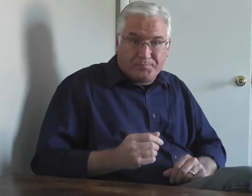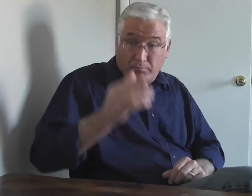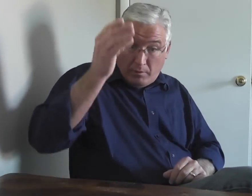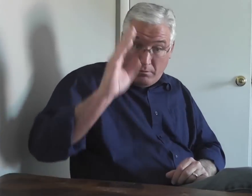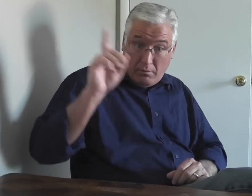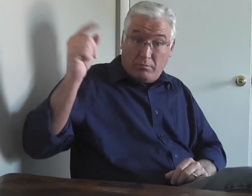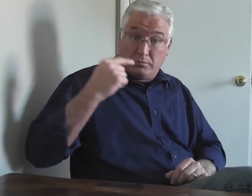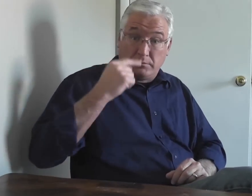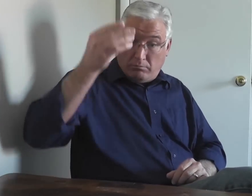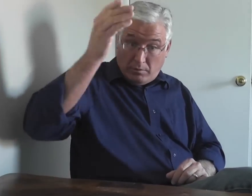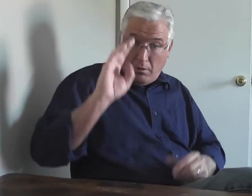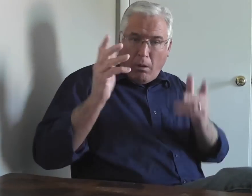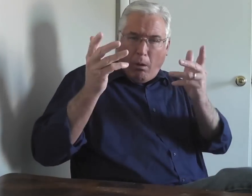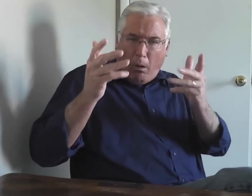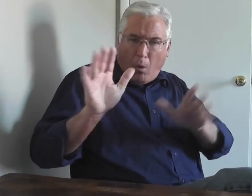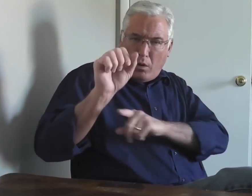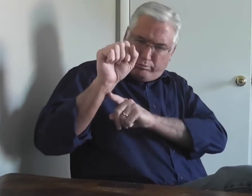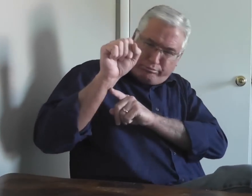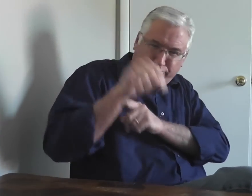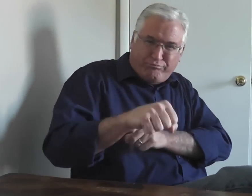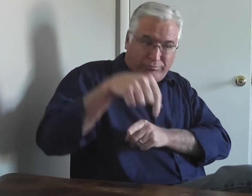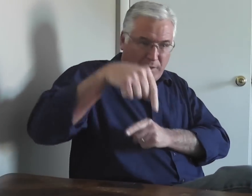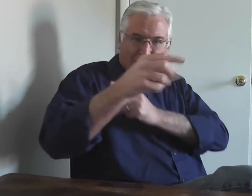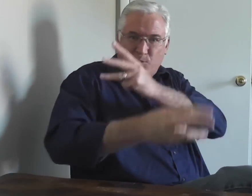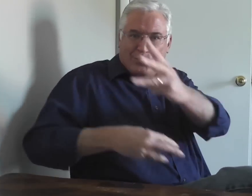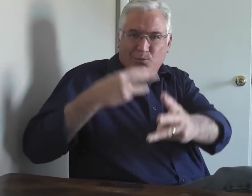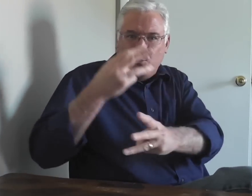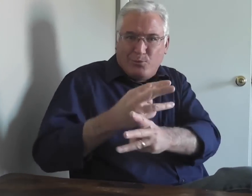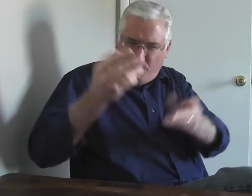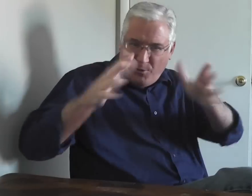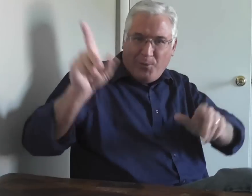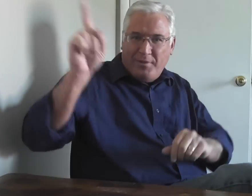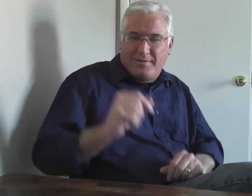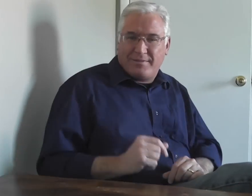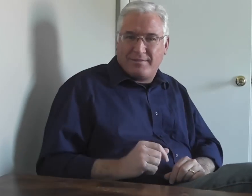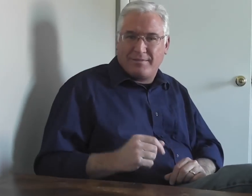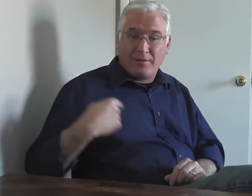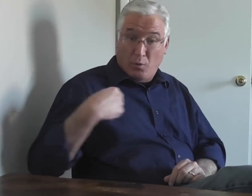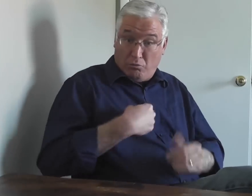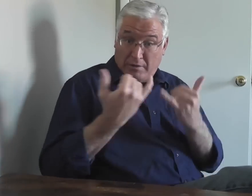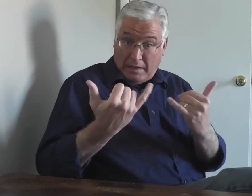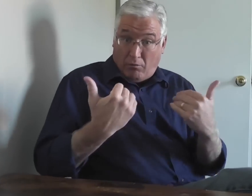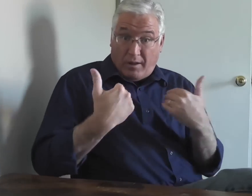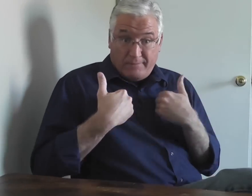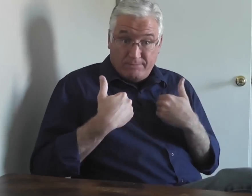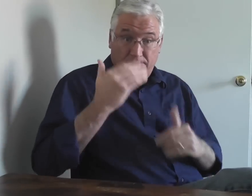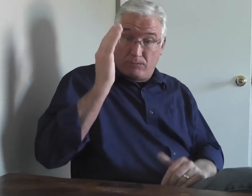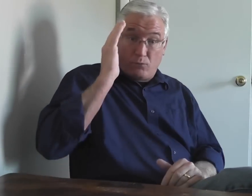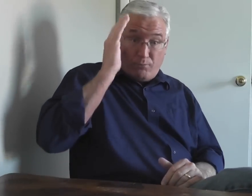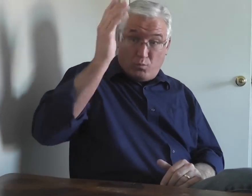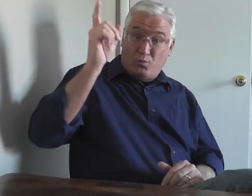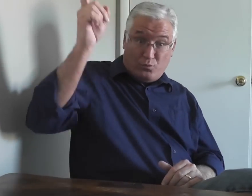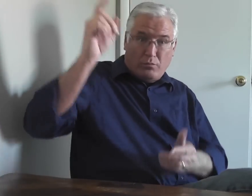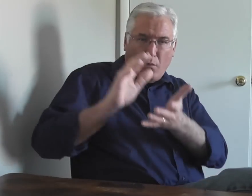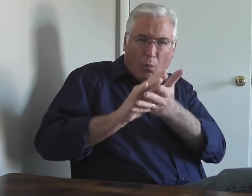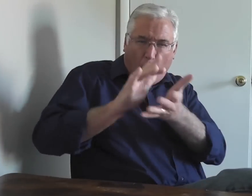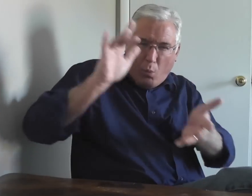And what's more? God has already conquered this world. Yes. Now, we have